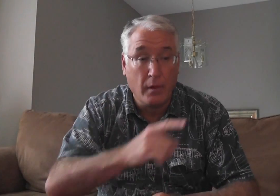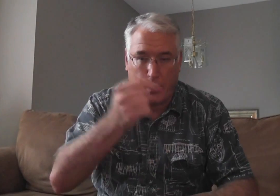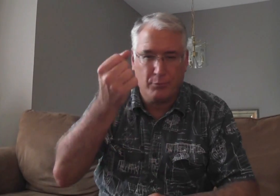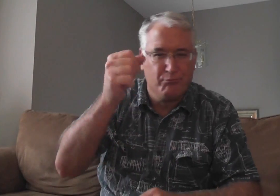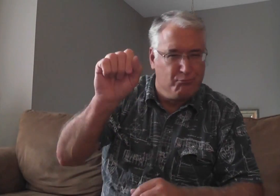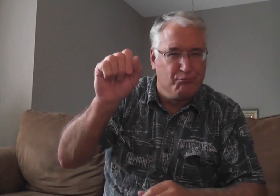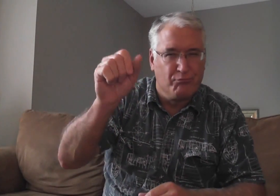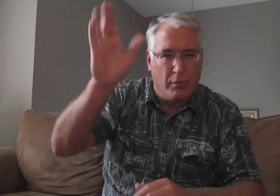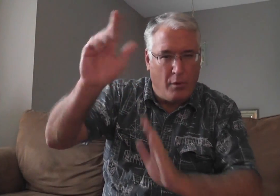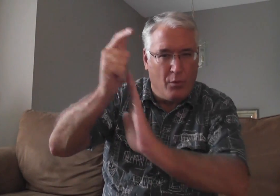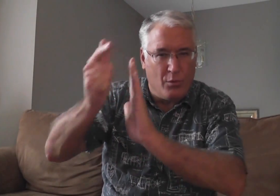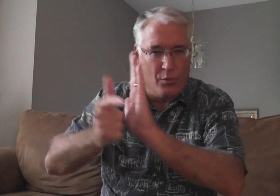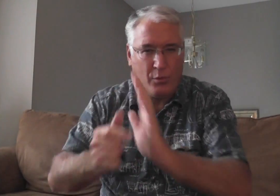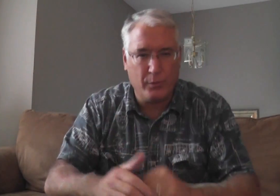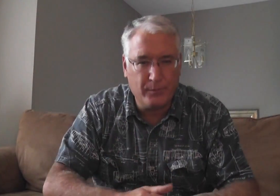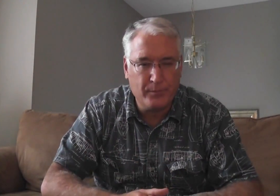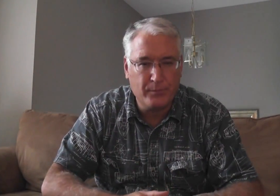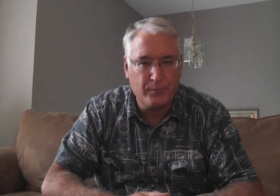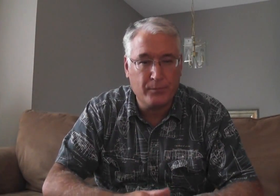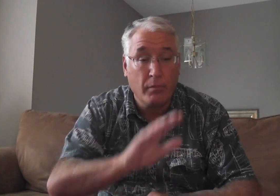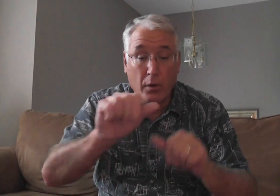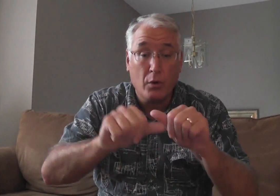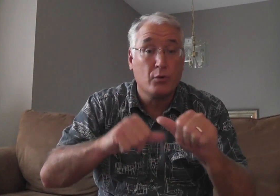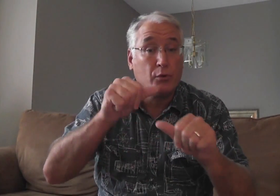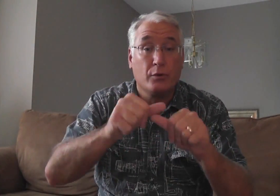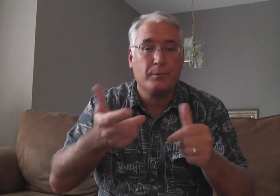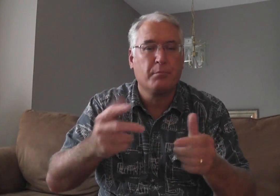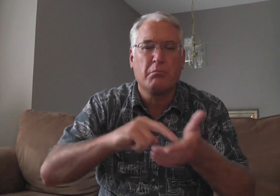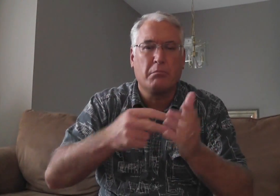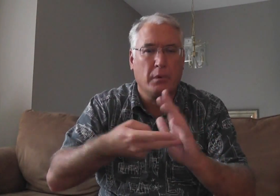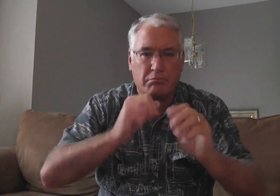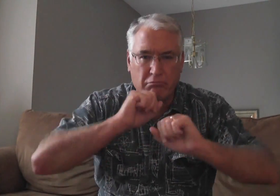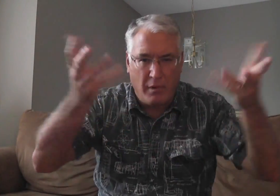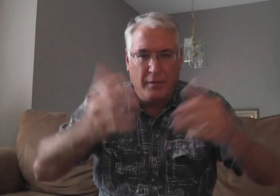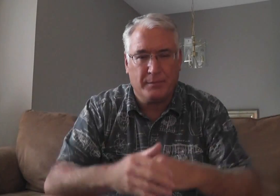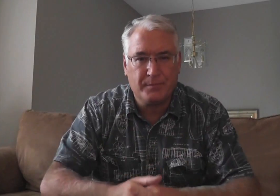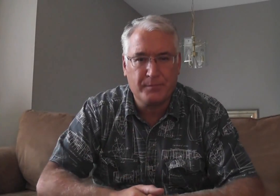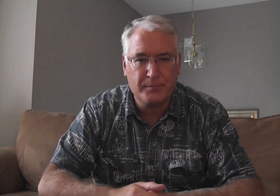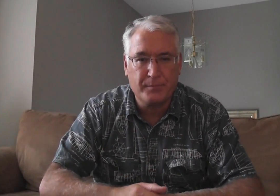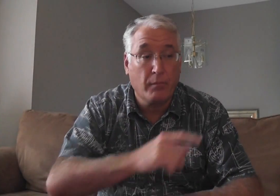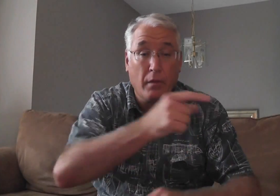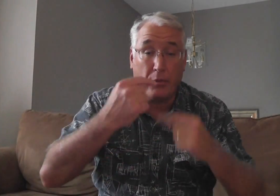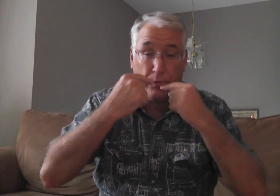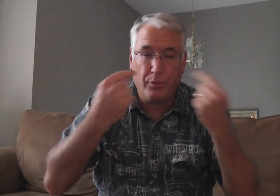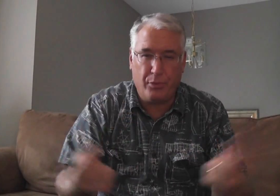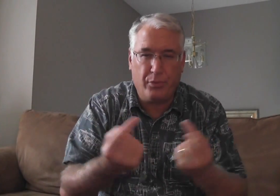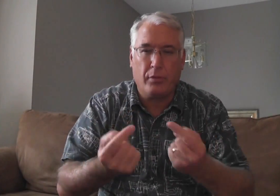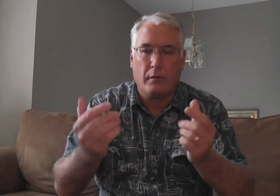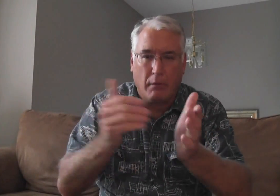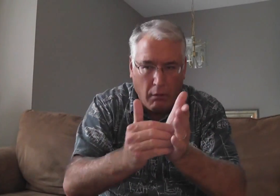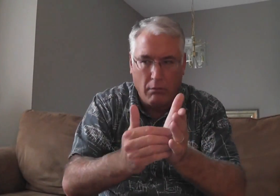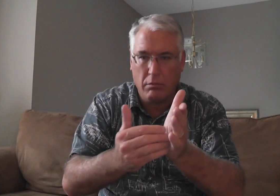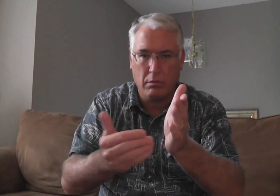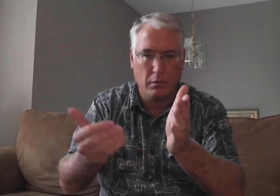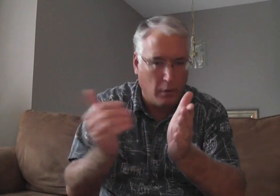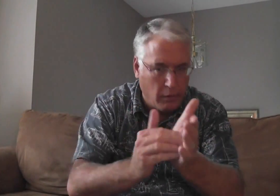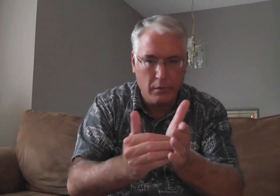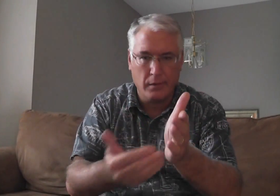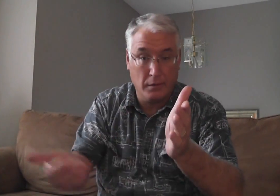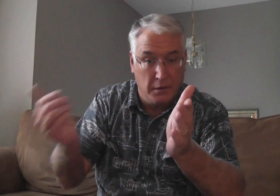they did. They rebelled against God's law. Circumcision, it meant nothing. They sinned again and again